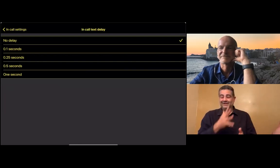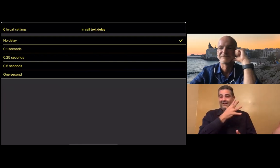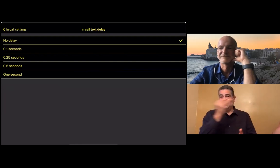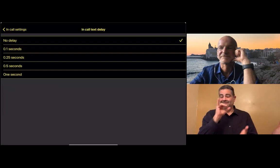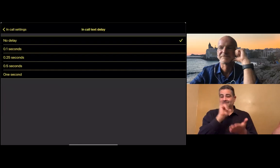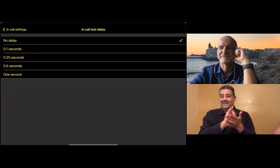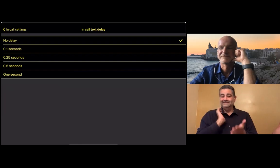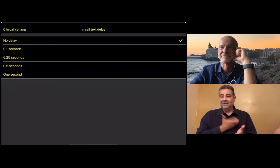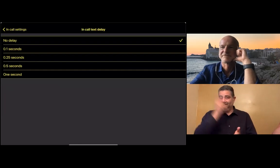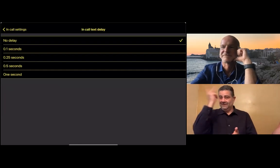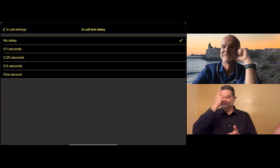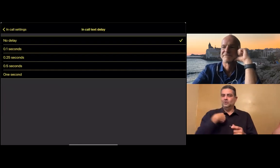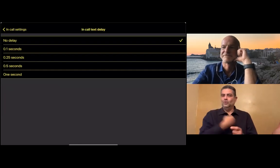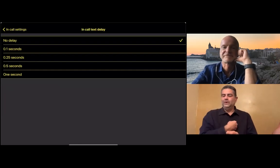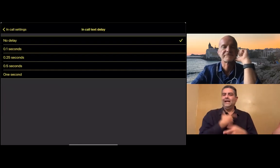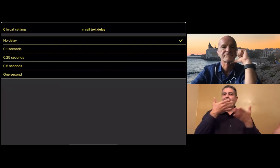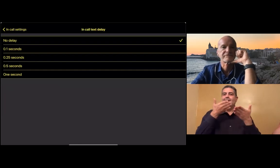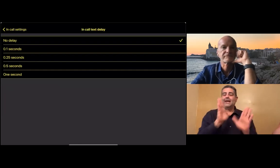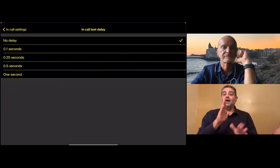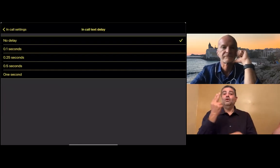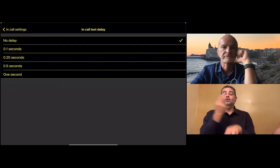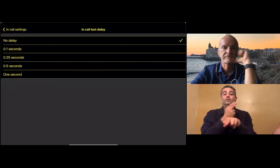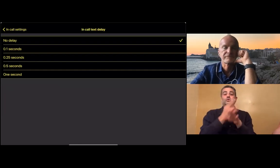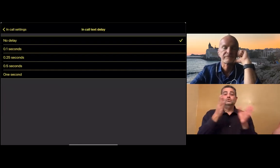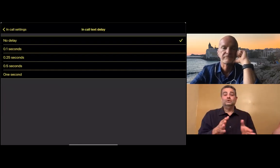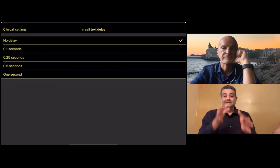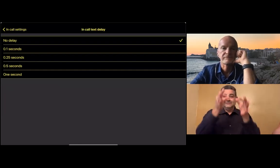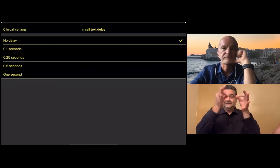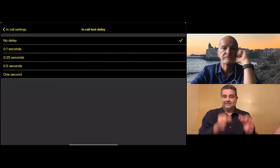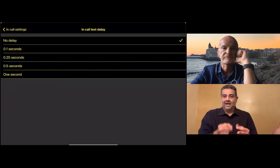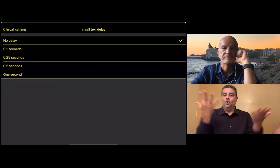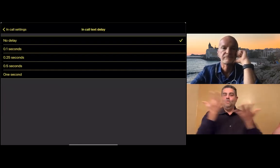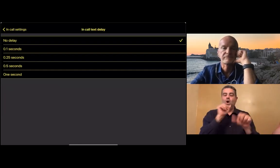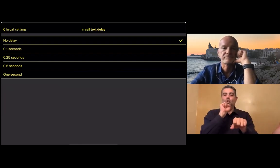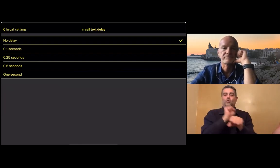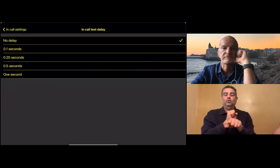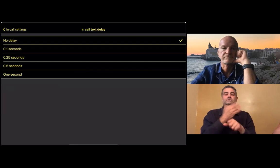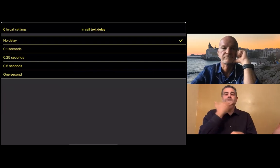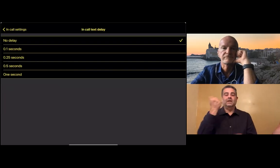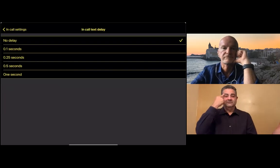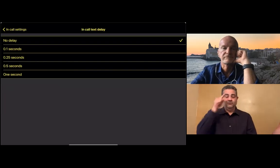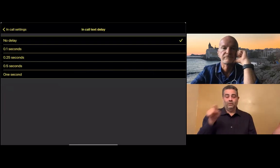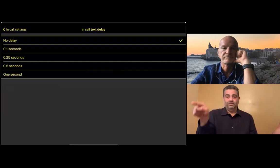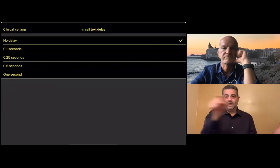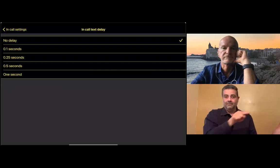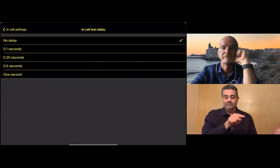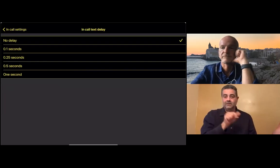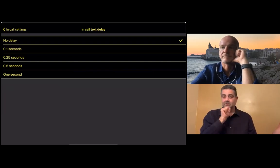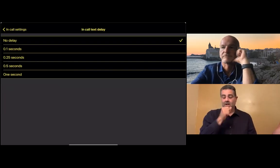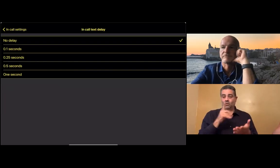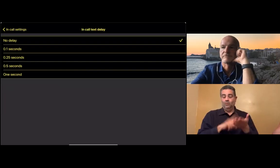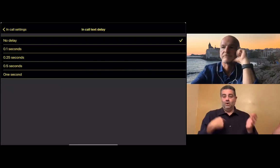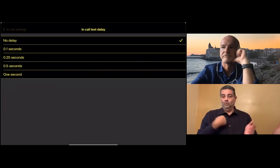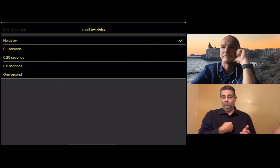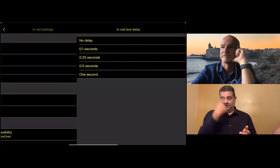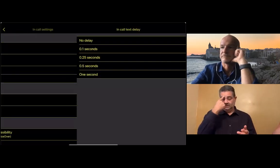So that's a lot of power that consumers have. And that's our philosophy. We want the consumer to decide what